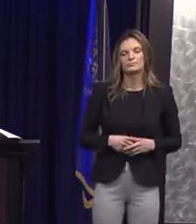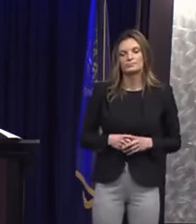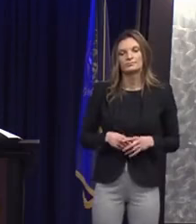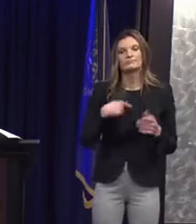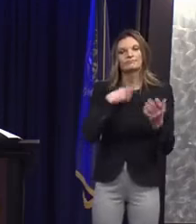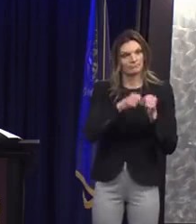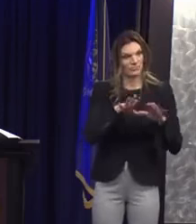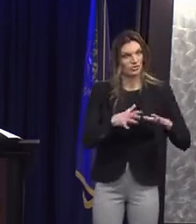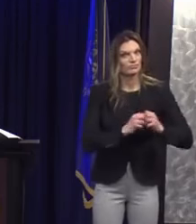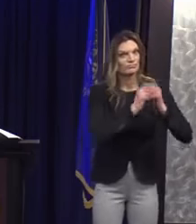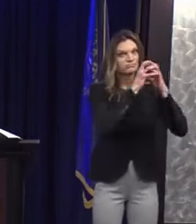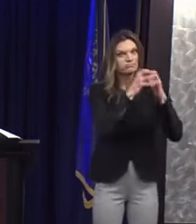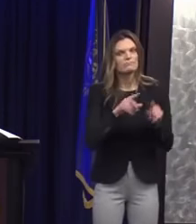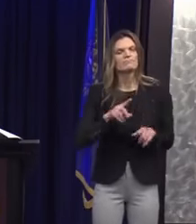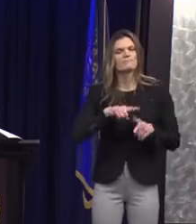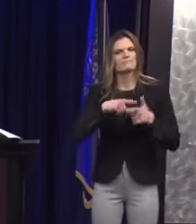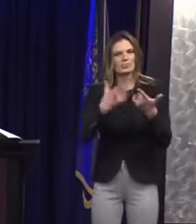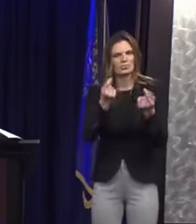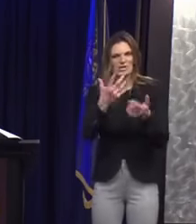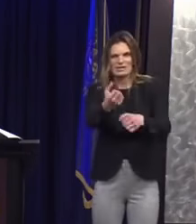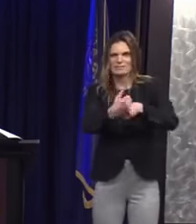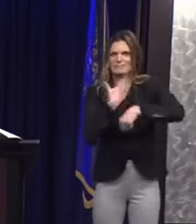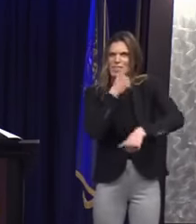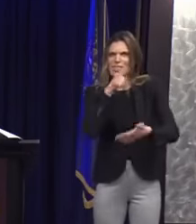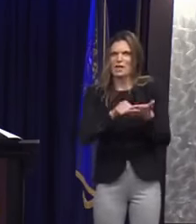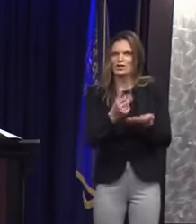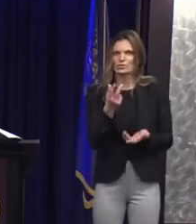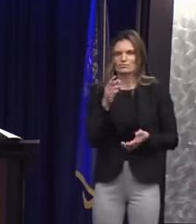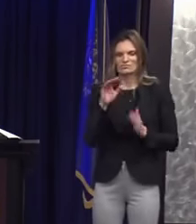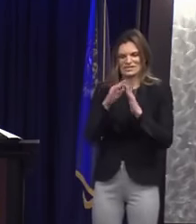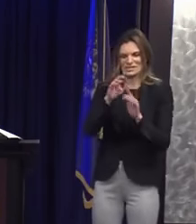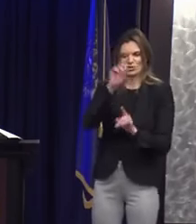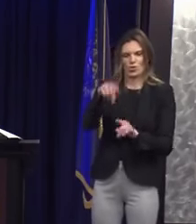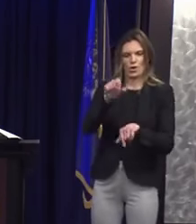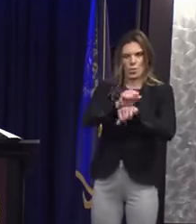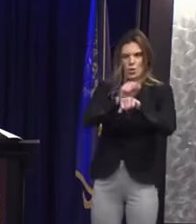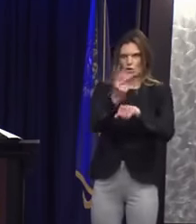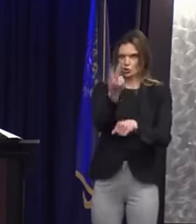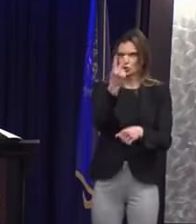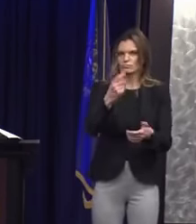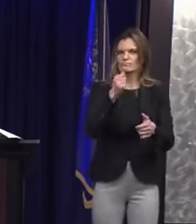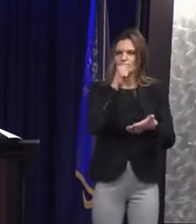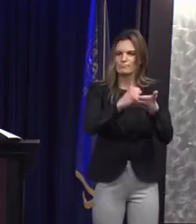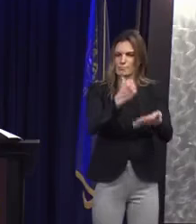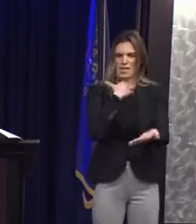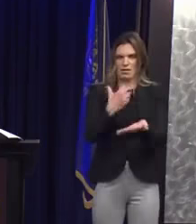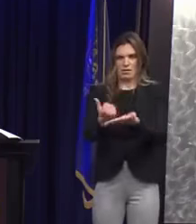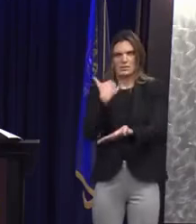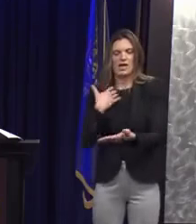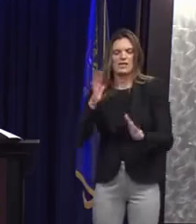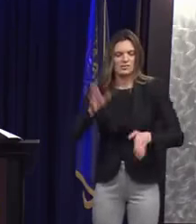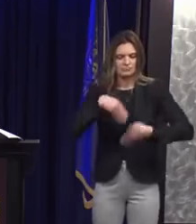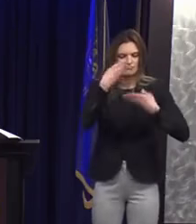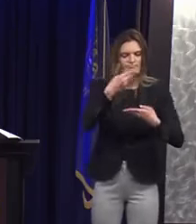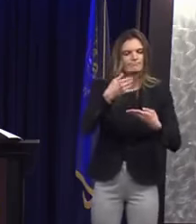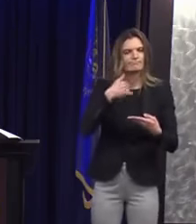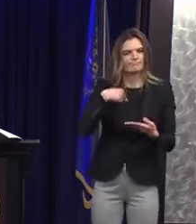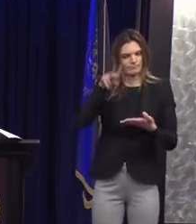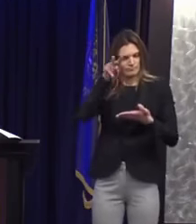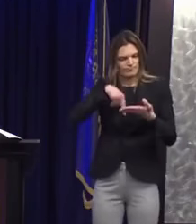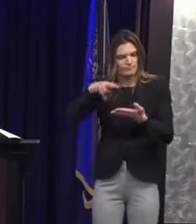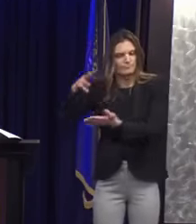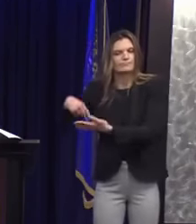from two City of Detroit employees. Our team examined evidence to determine whether there was